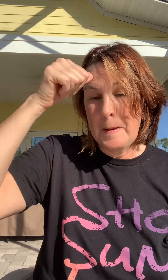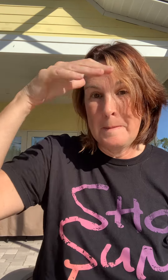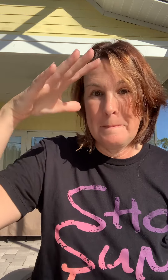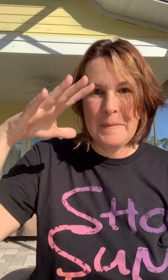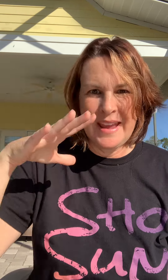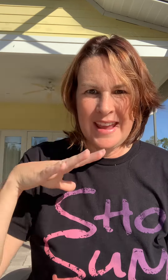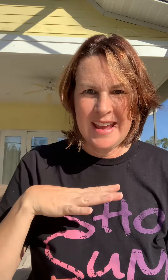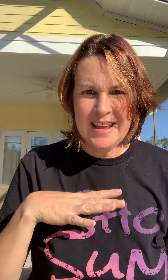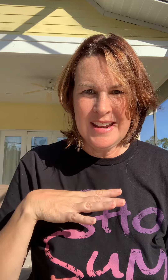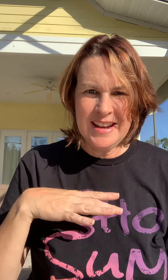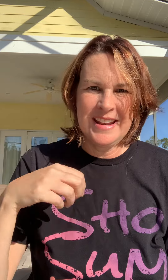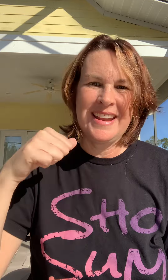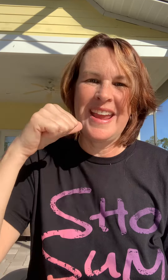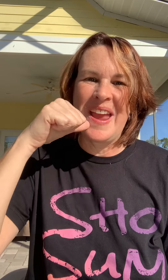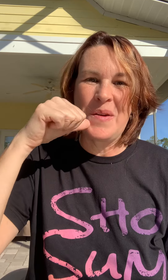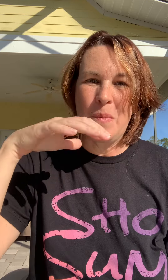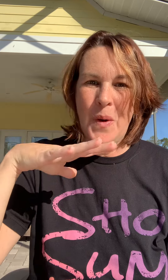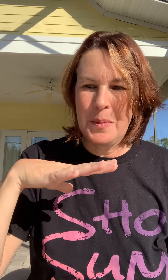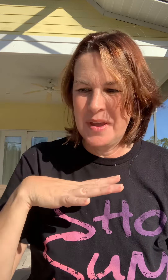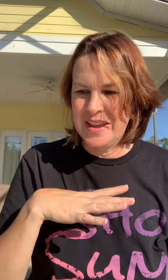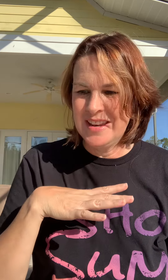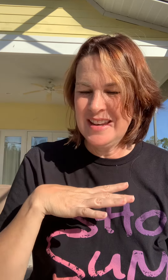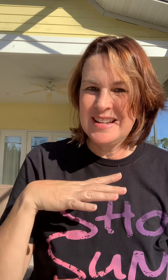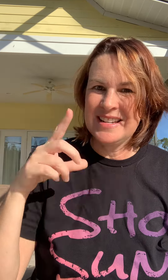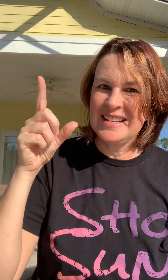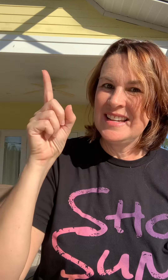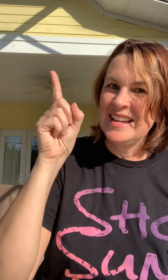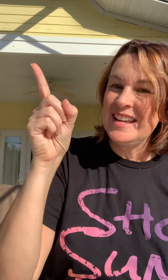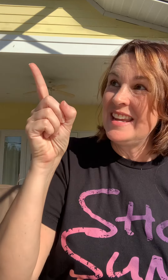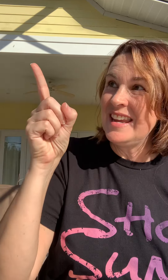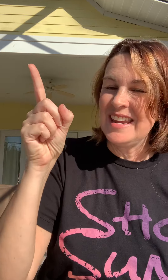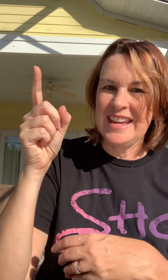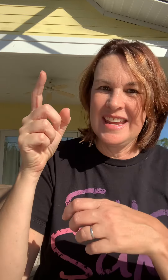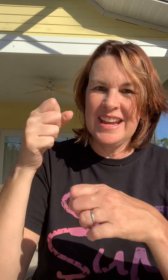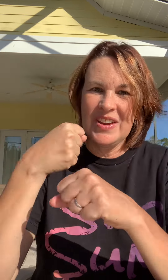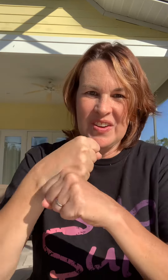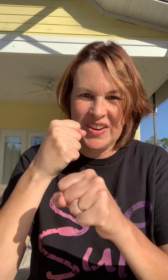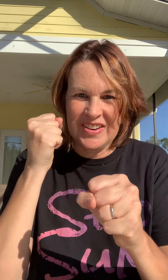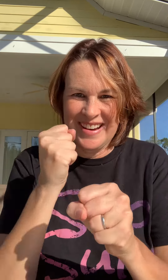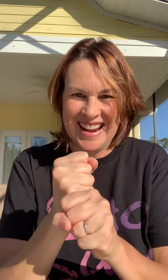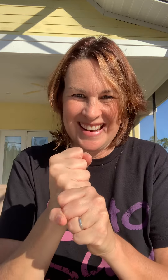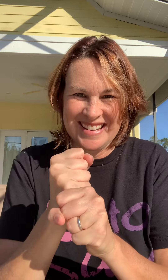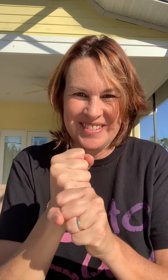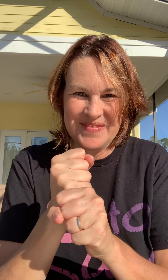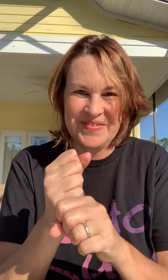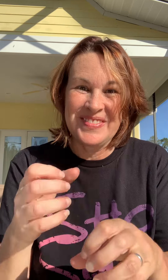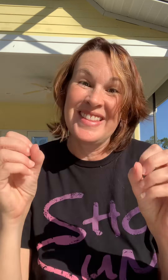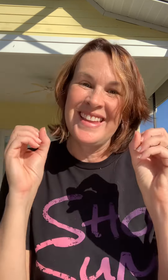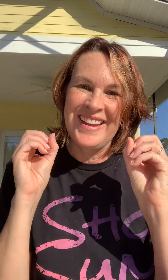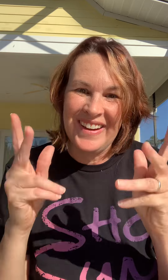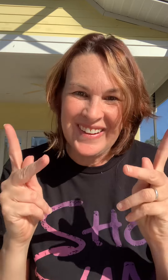man and woman he created okay